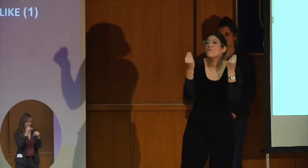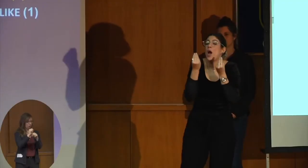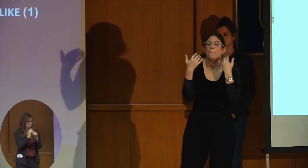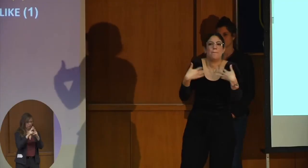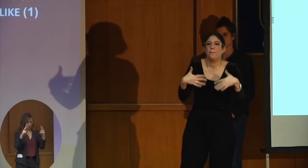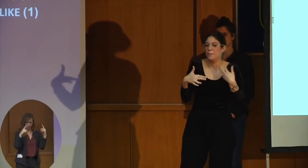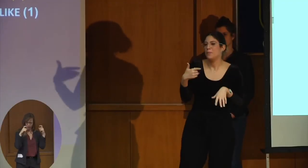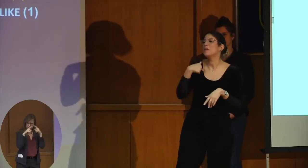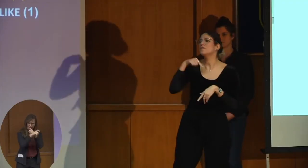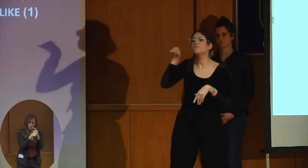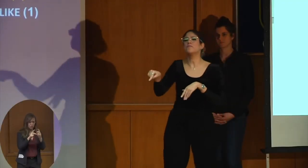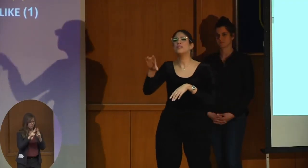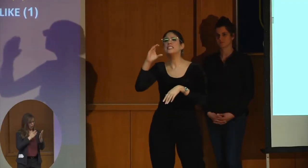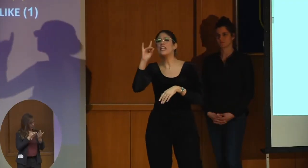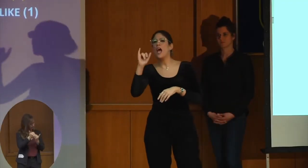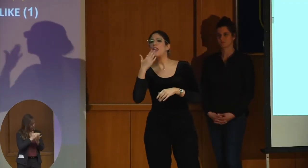very thorough, things we didn't even expect.